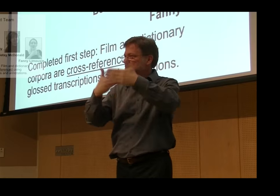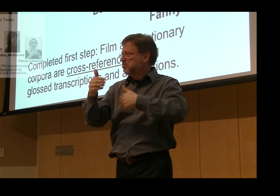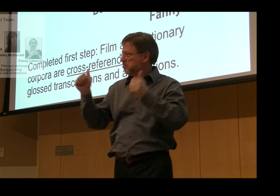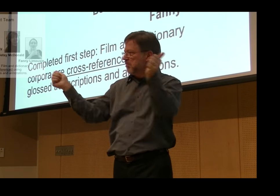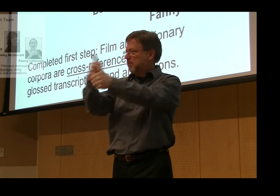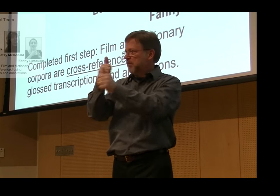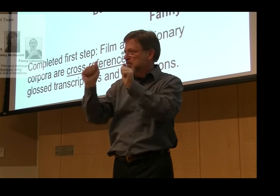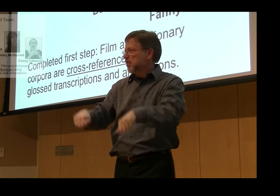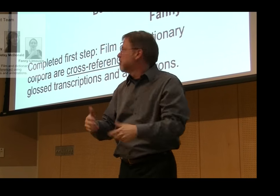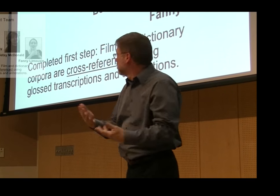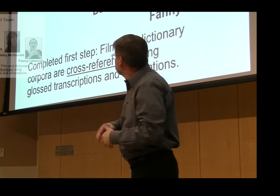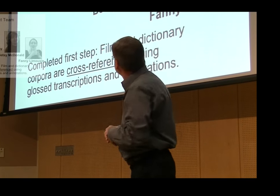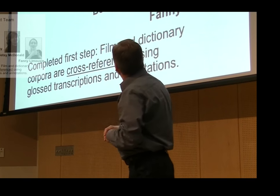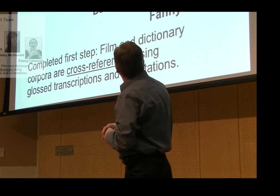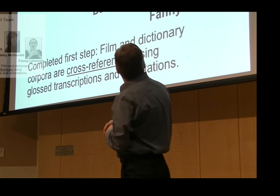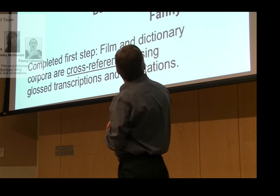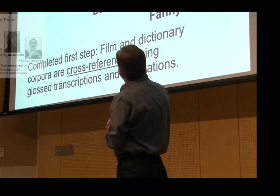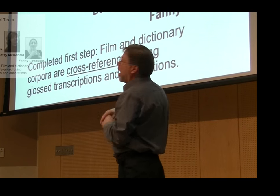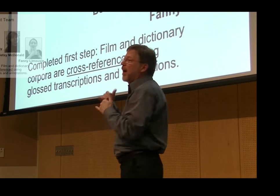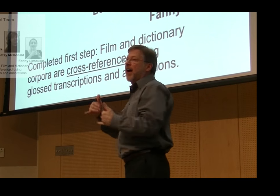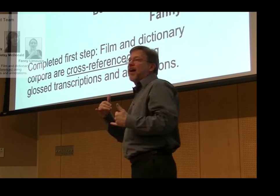database, where now it's accessible to everyone.